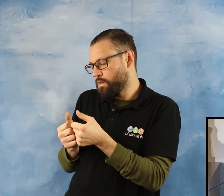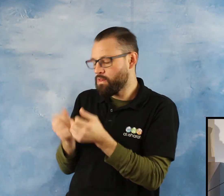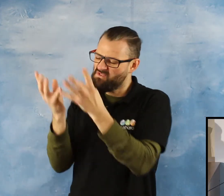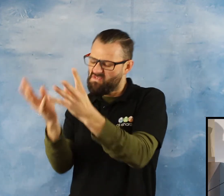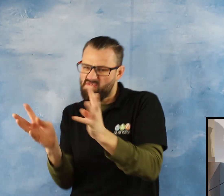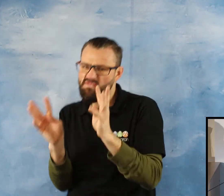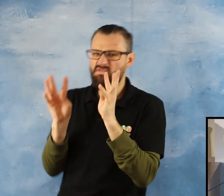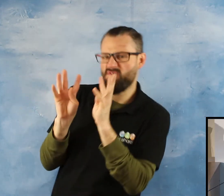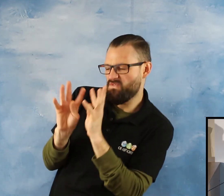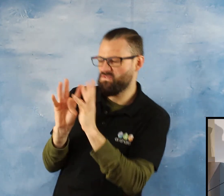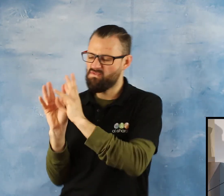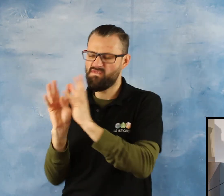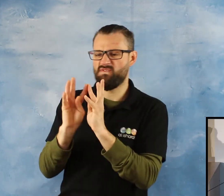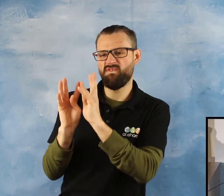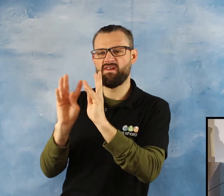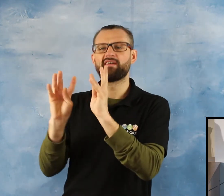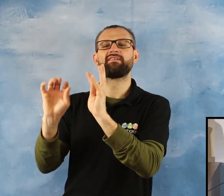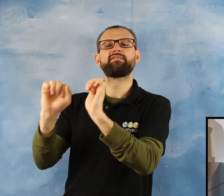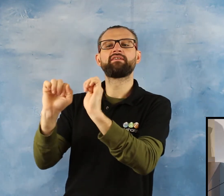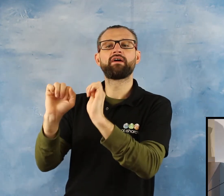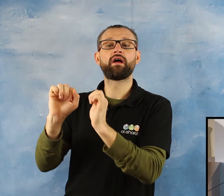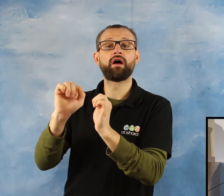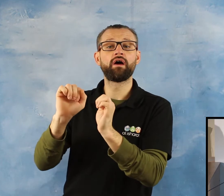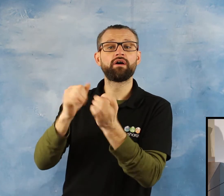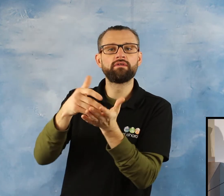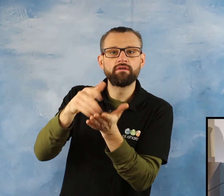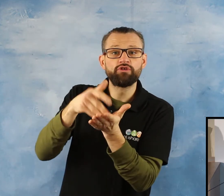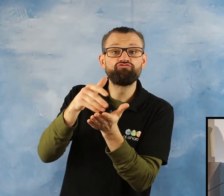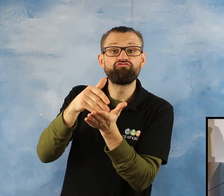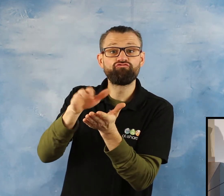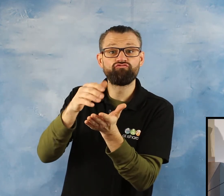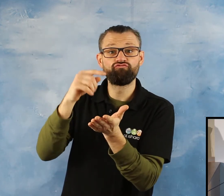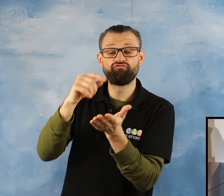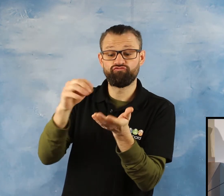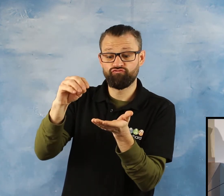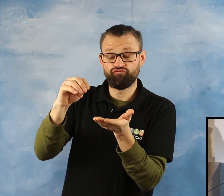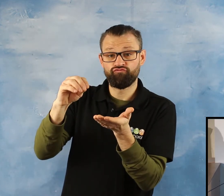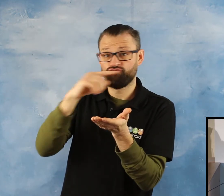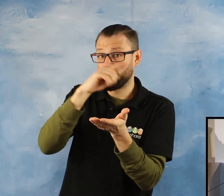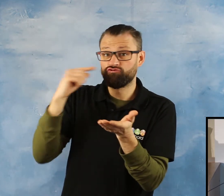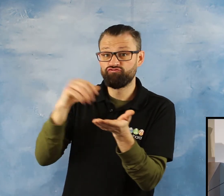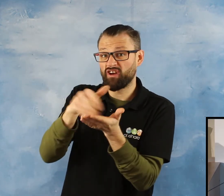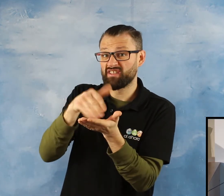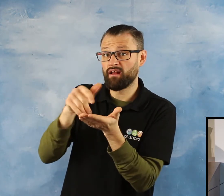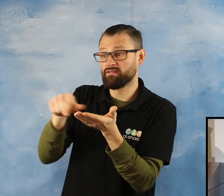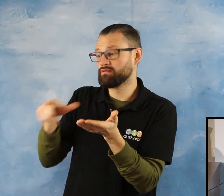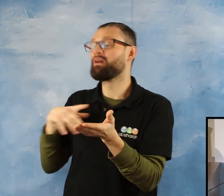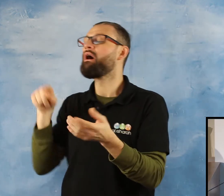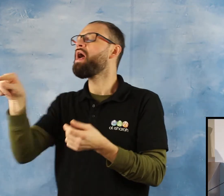And the drug dealers Are targeting them Because these kids Needed money So they offer them money To sell drugs